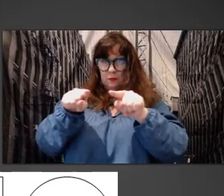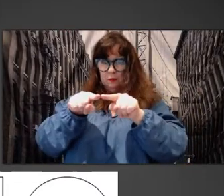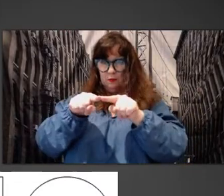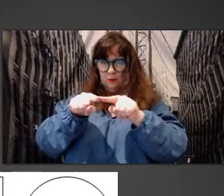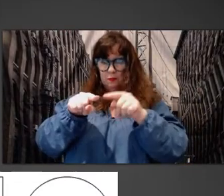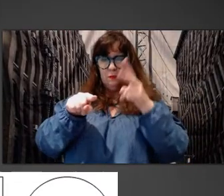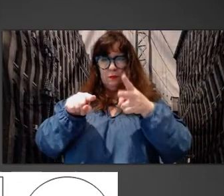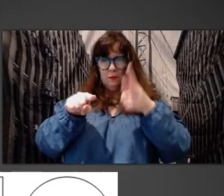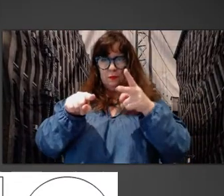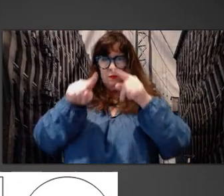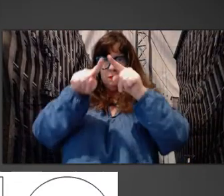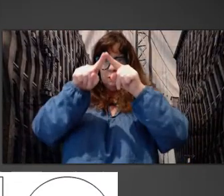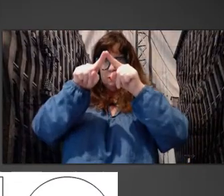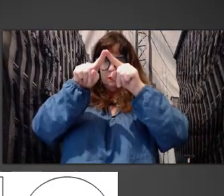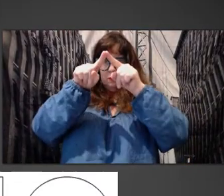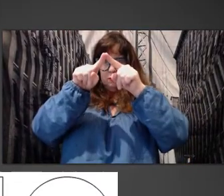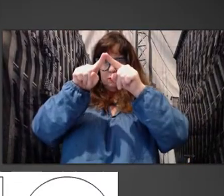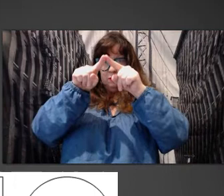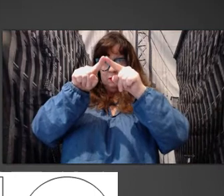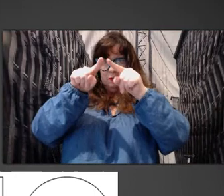Triangle, again.